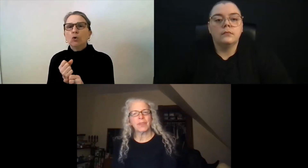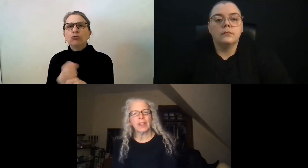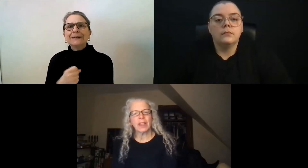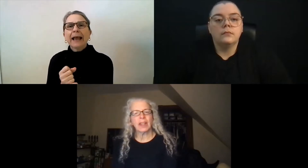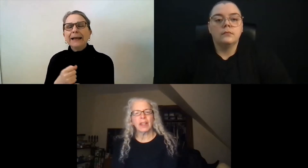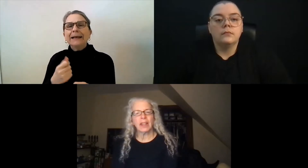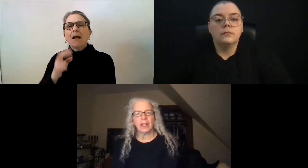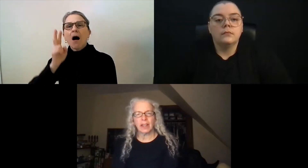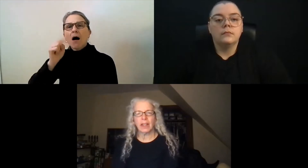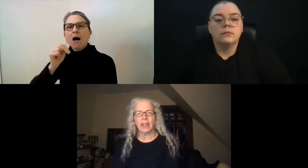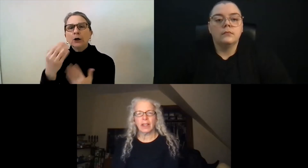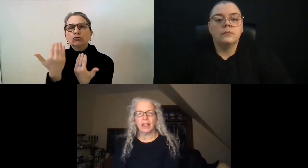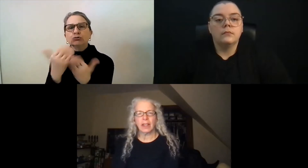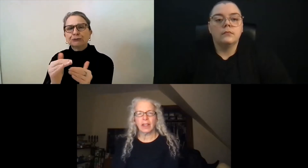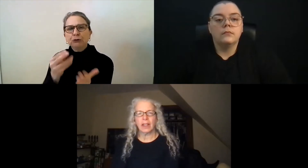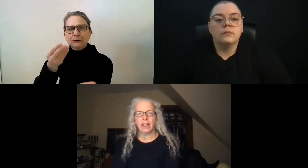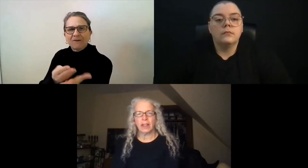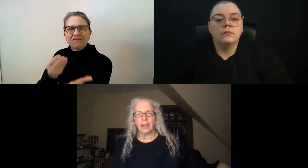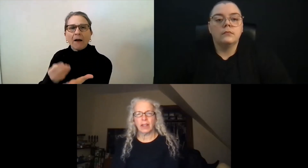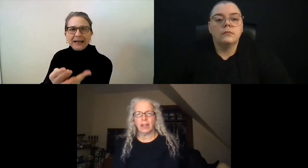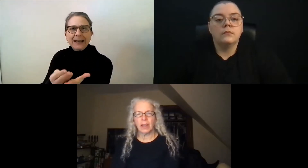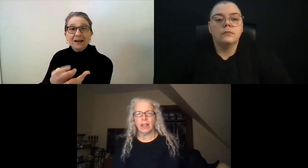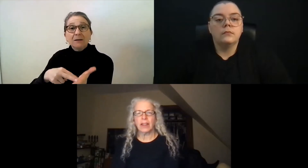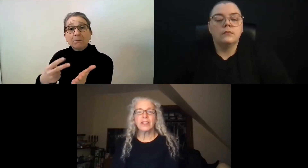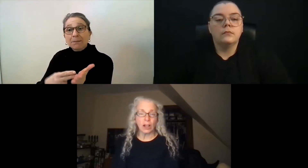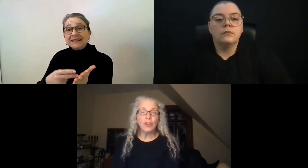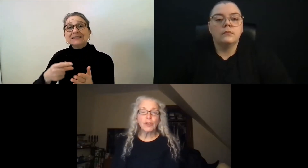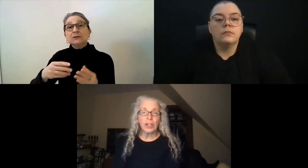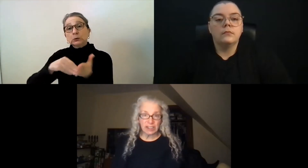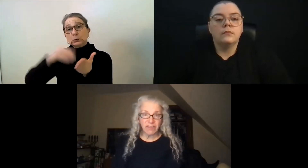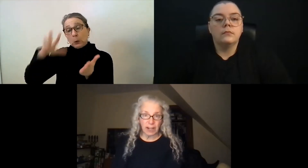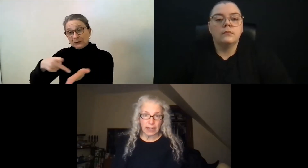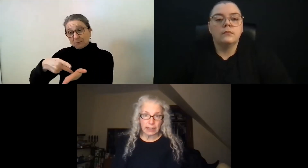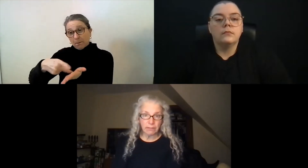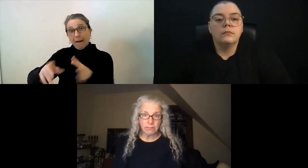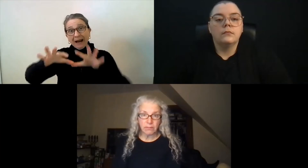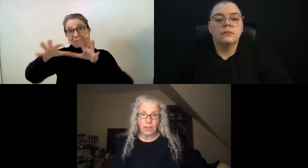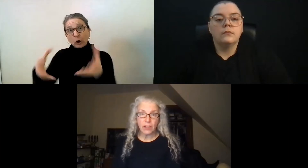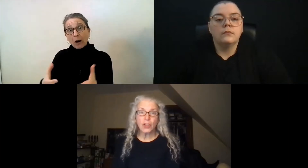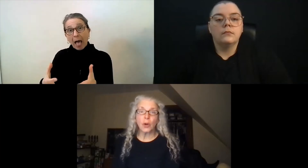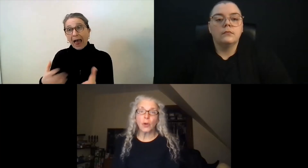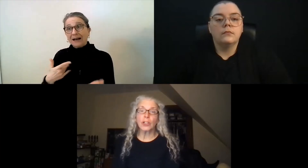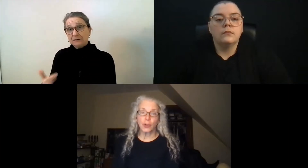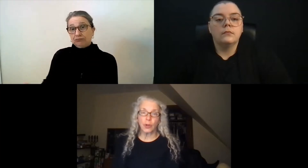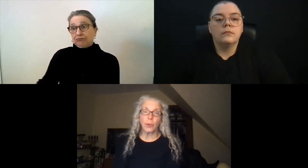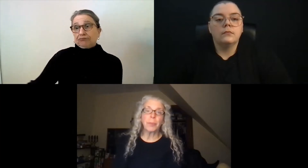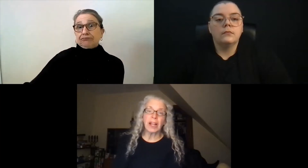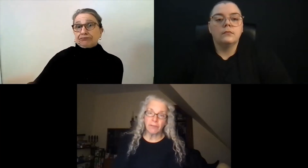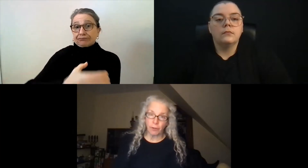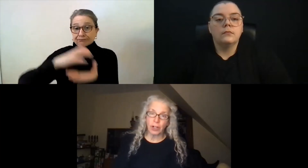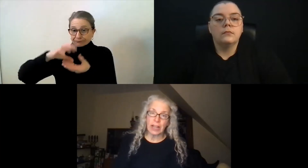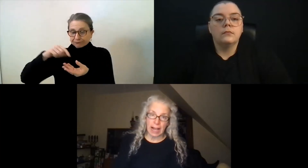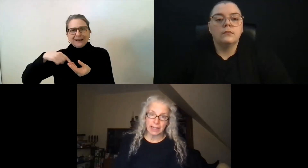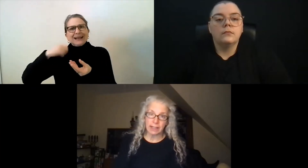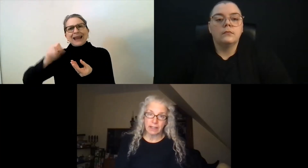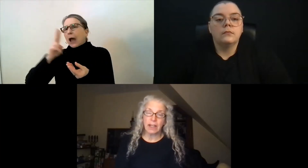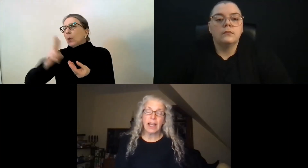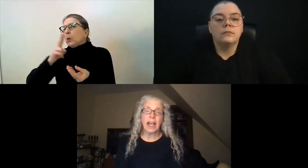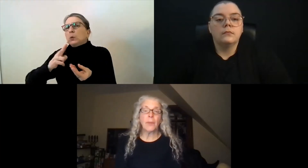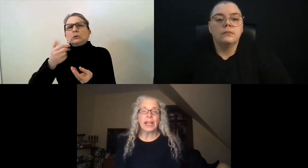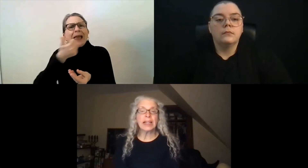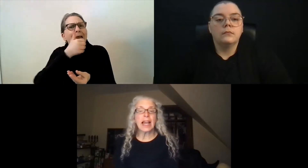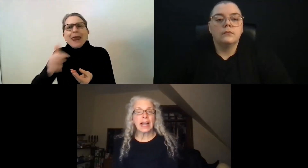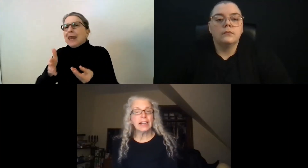there's unrestricted funding. So a student would play for a class.